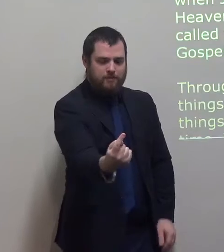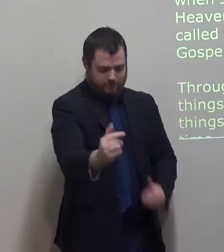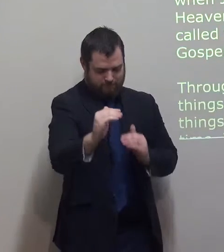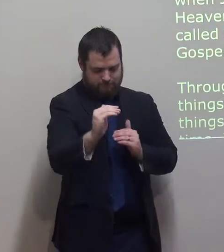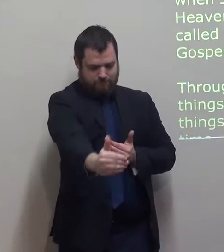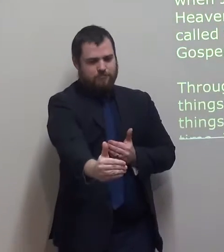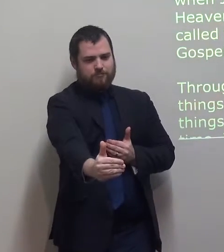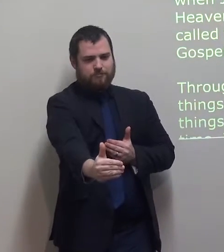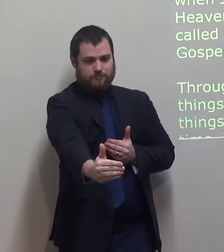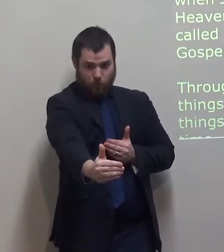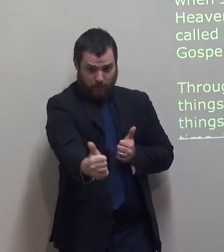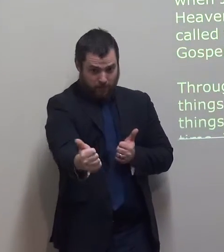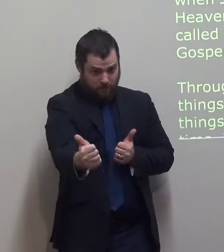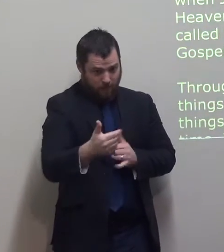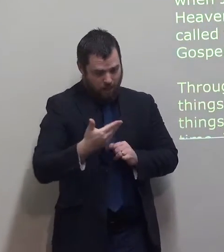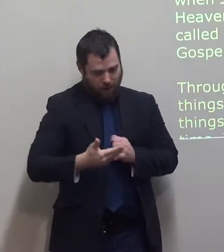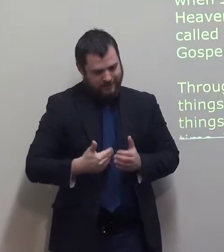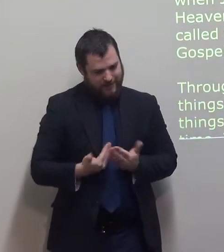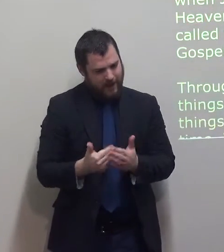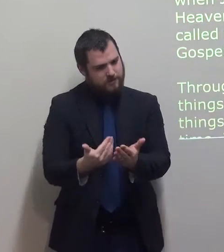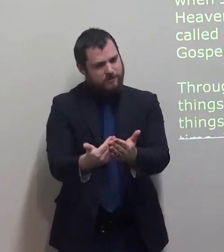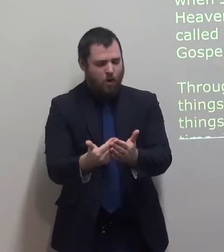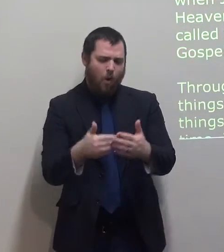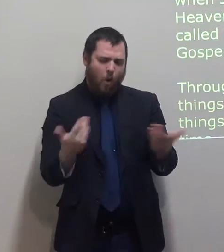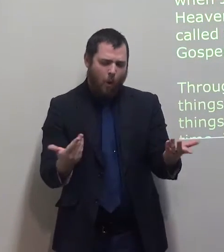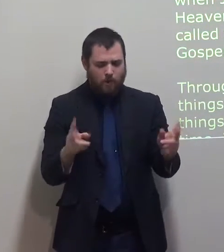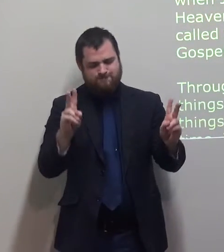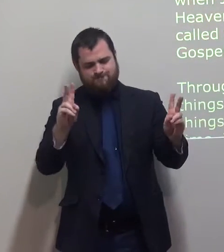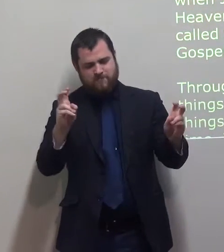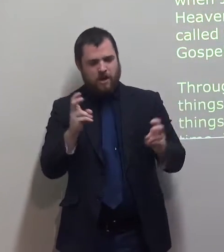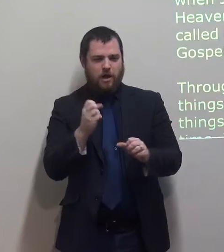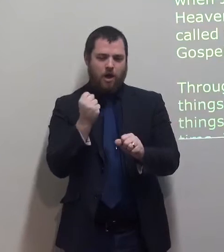The last days are also called the gospel age, or the gospel town.